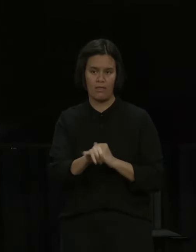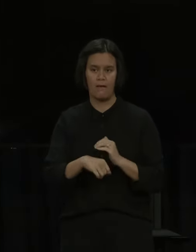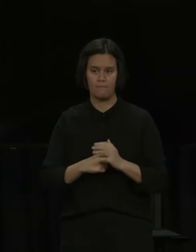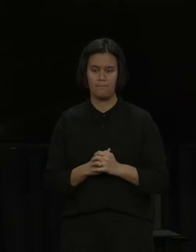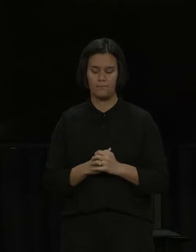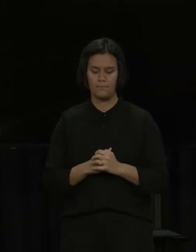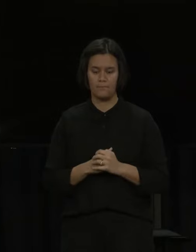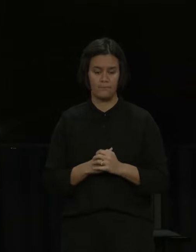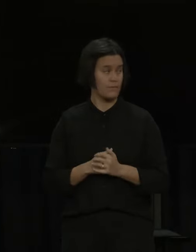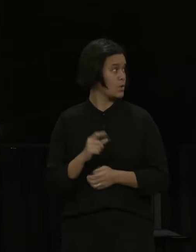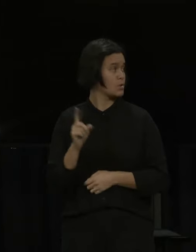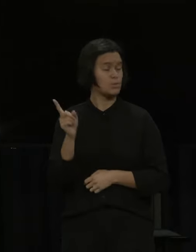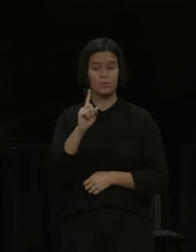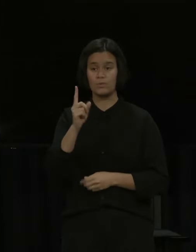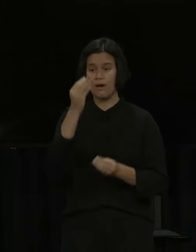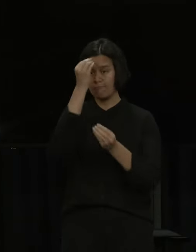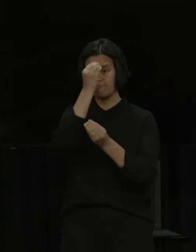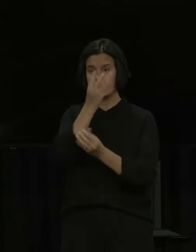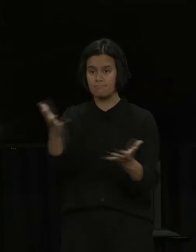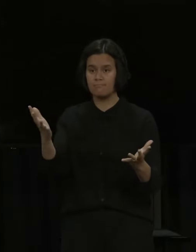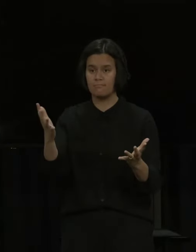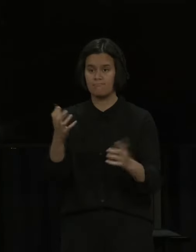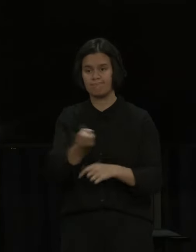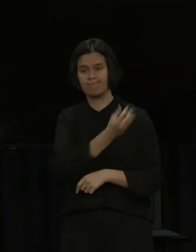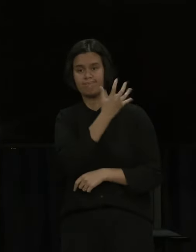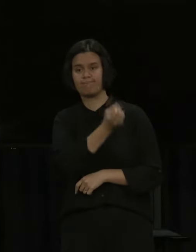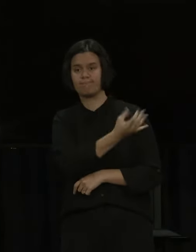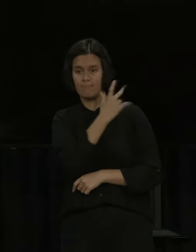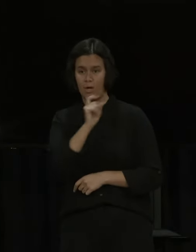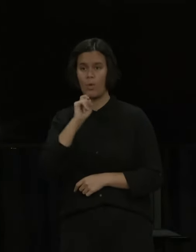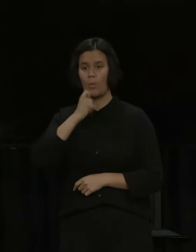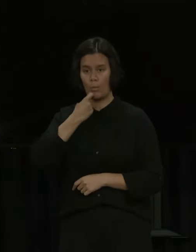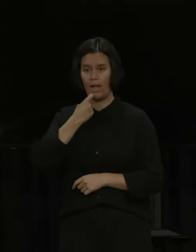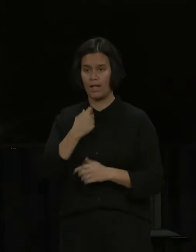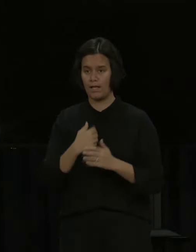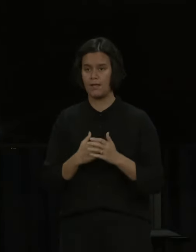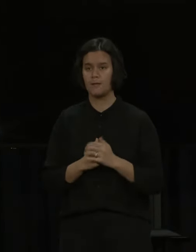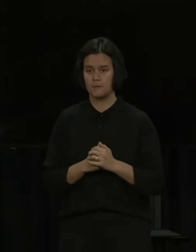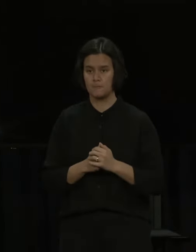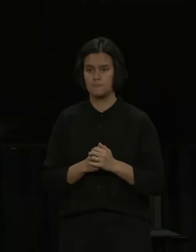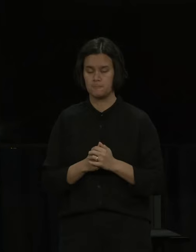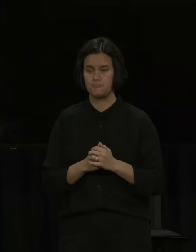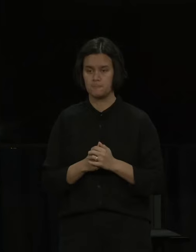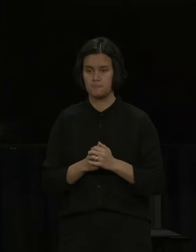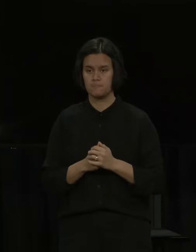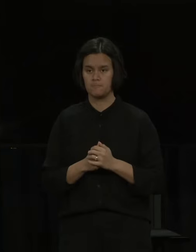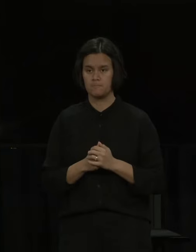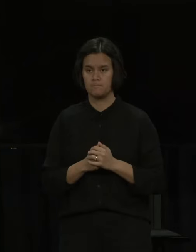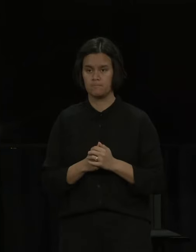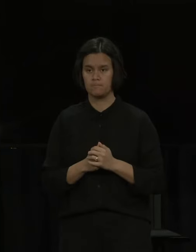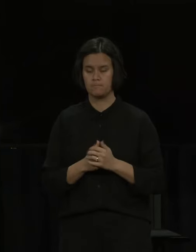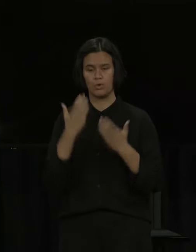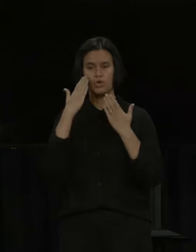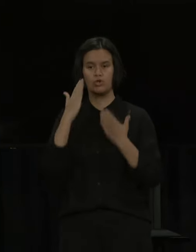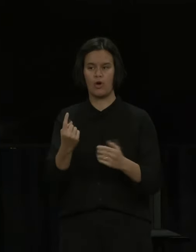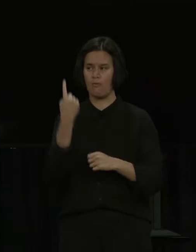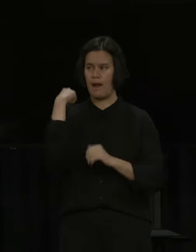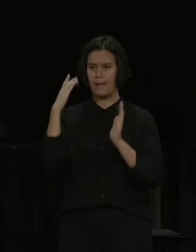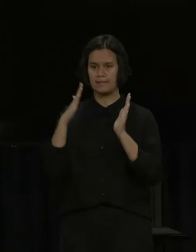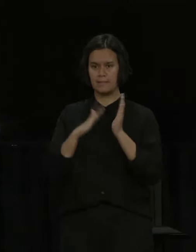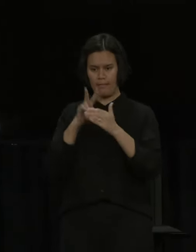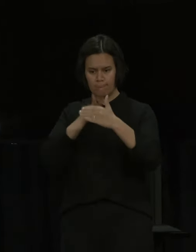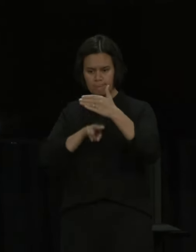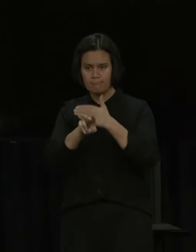a couple of slides today just to show how we're tracking compared with some of the modelling earlier in the month and how things are tracking today,